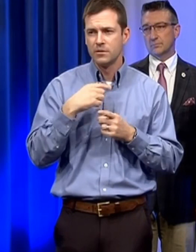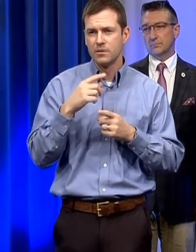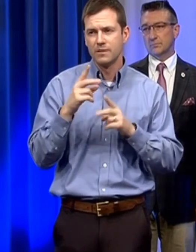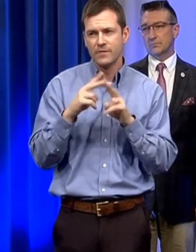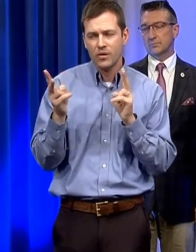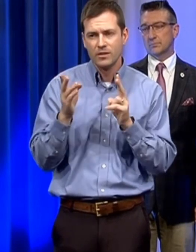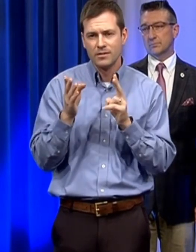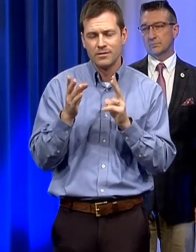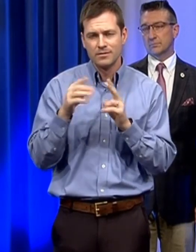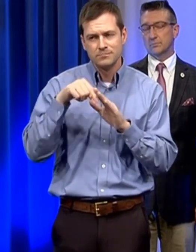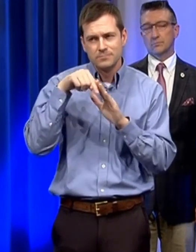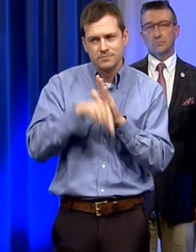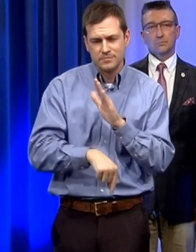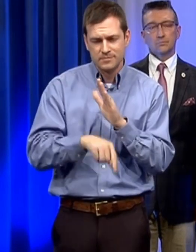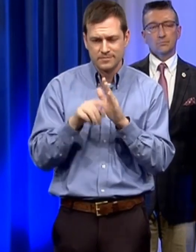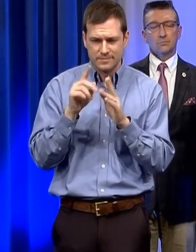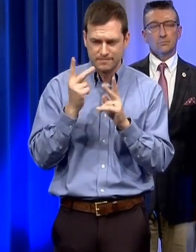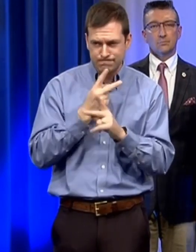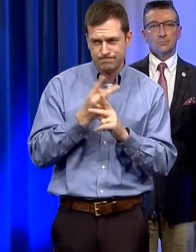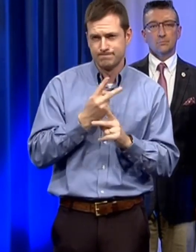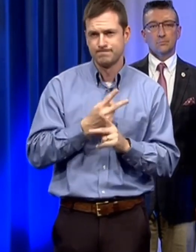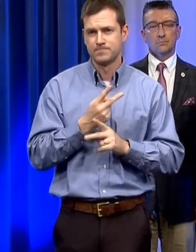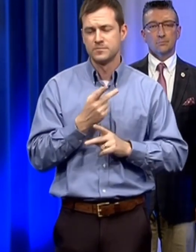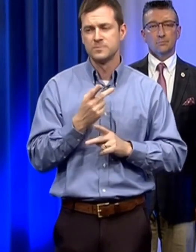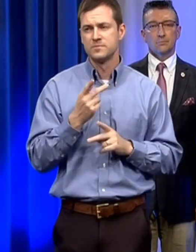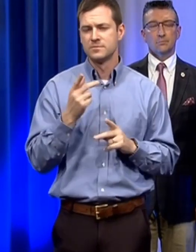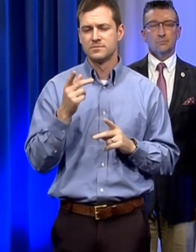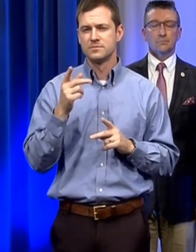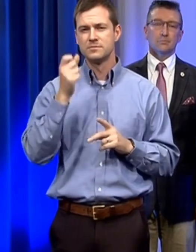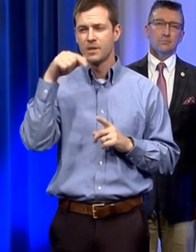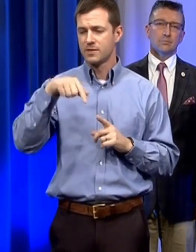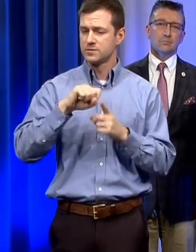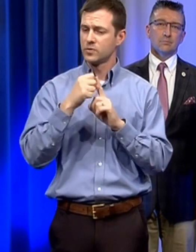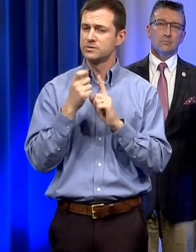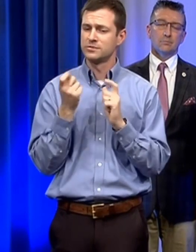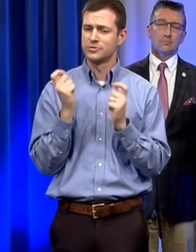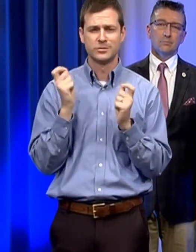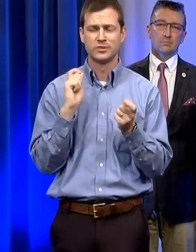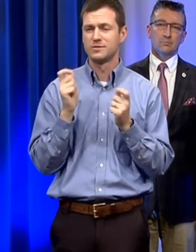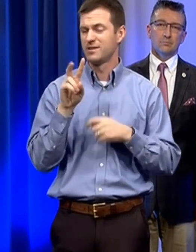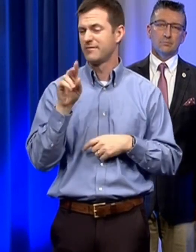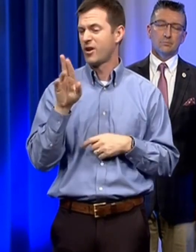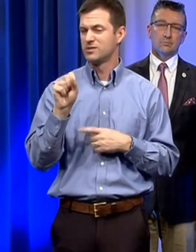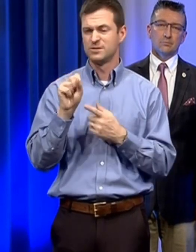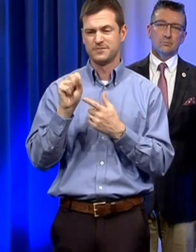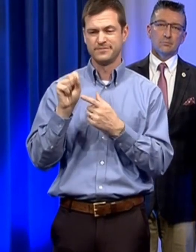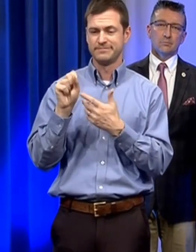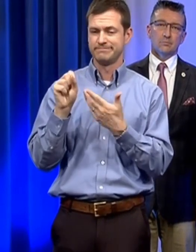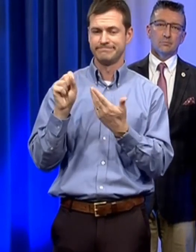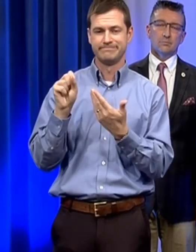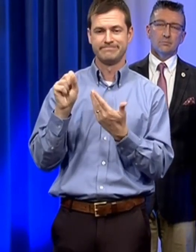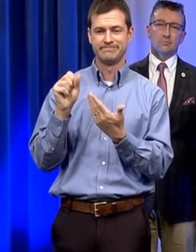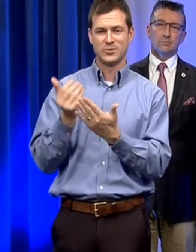being very thorough and um this is an ever-changing uh situation the virus is unknown so we